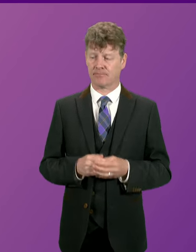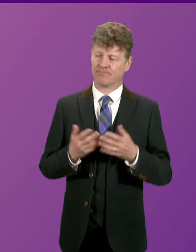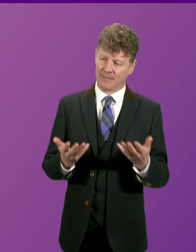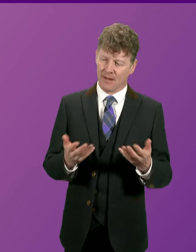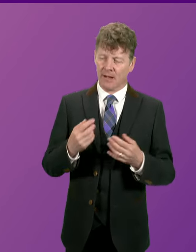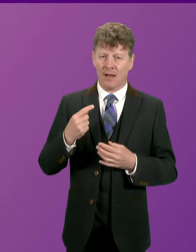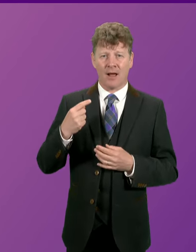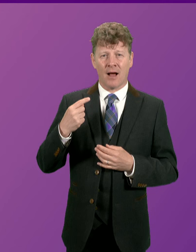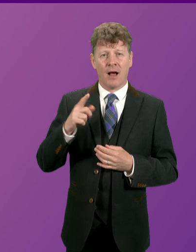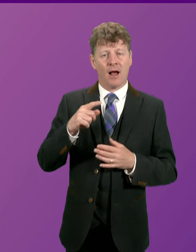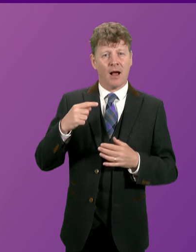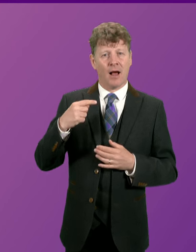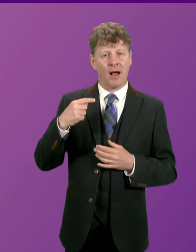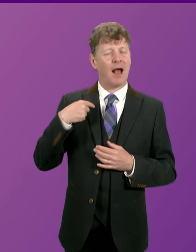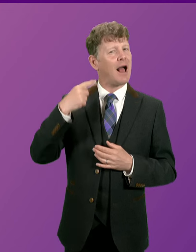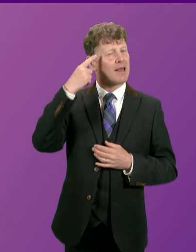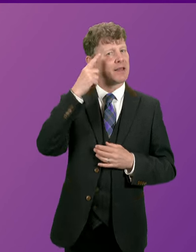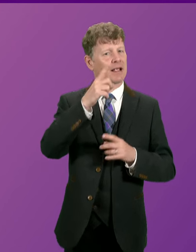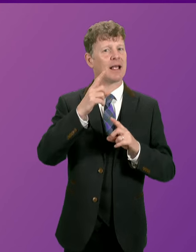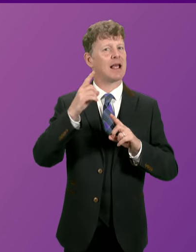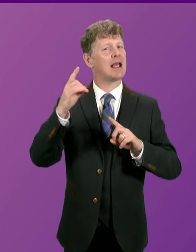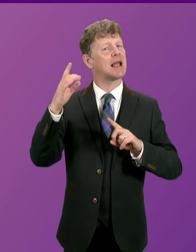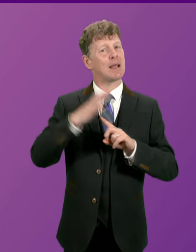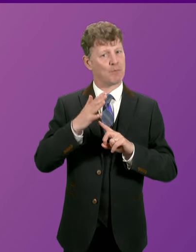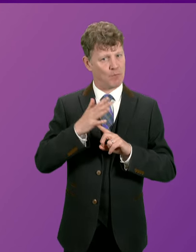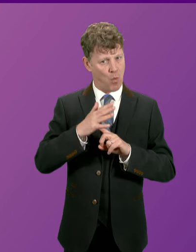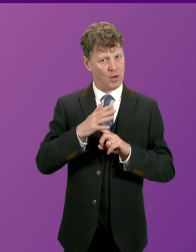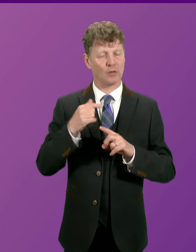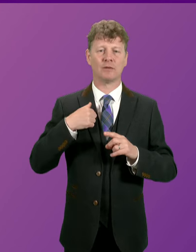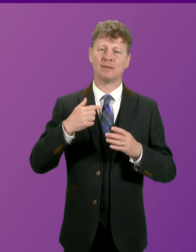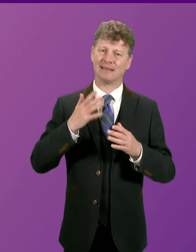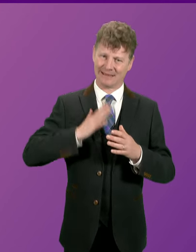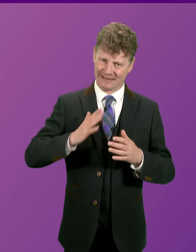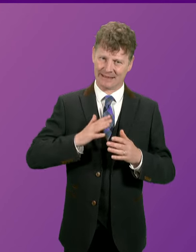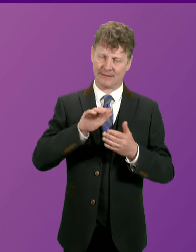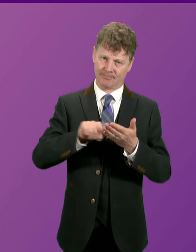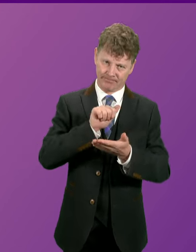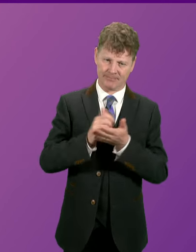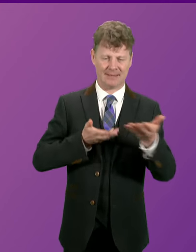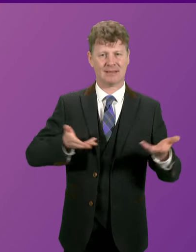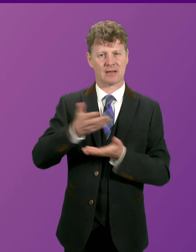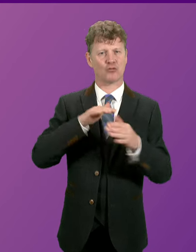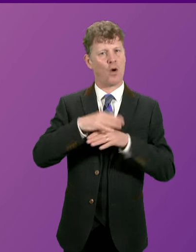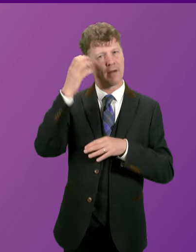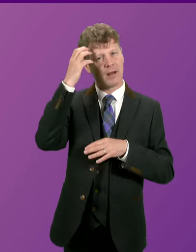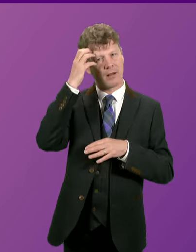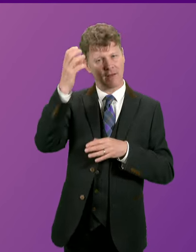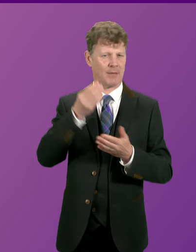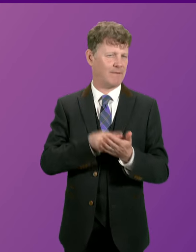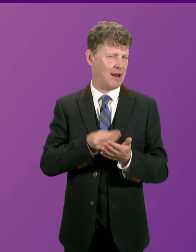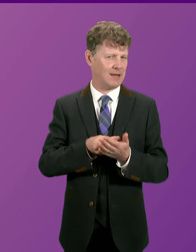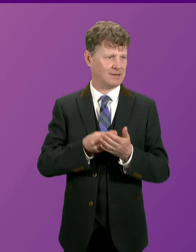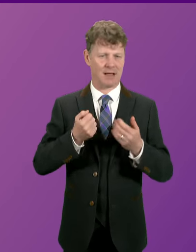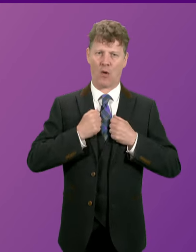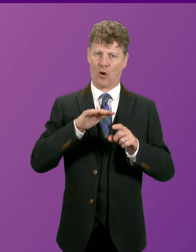I think it's very important that we have a substantial discussion about the public finances and the context in which we are operating.